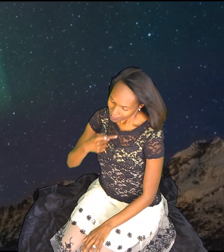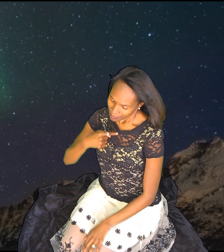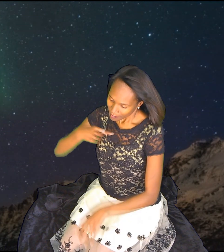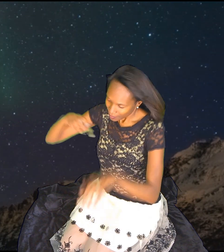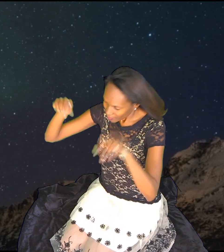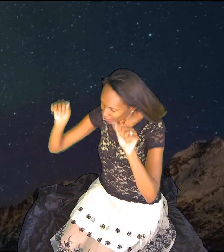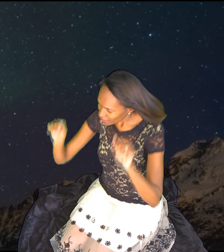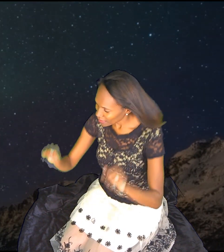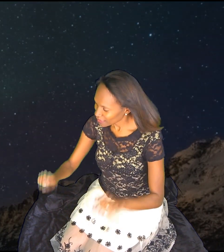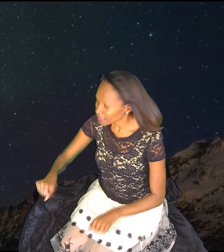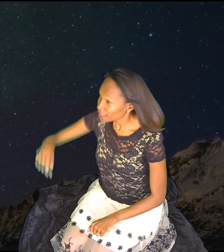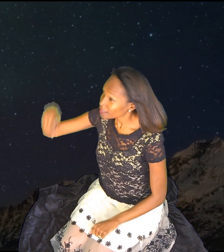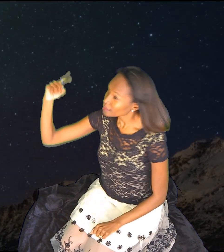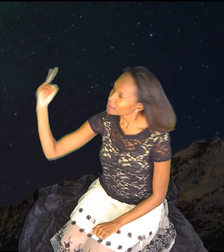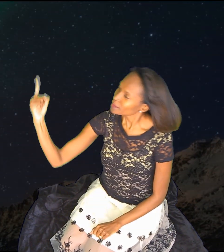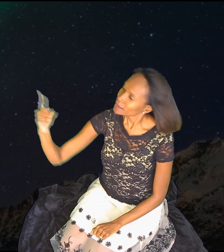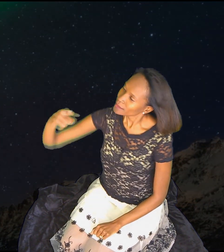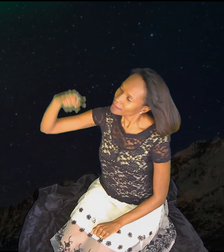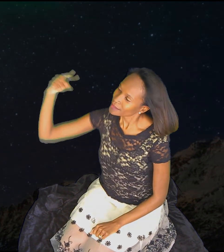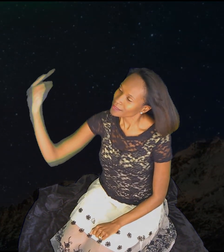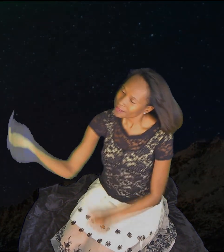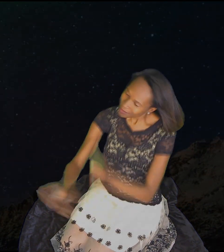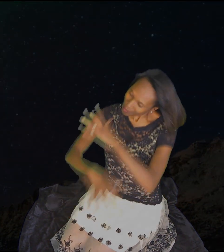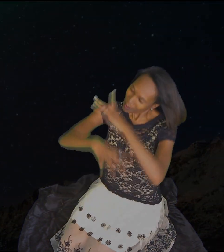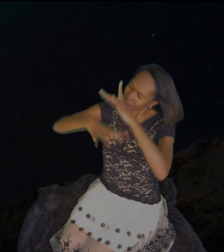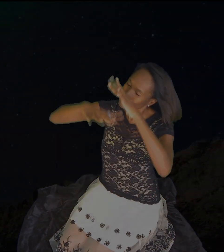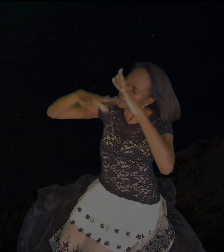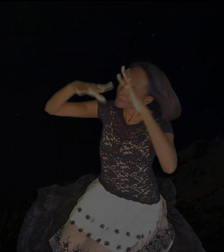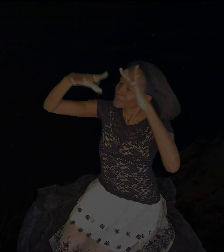I could only imagine